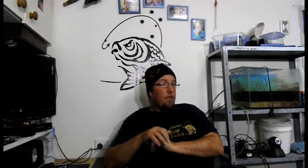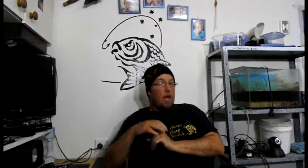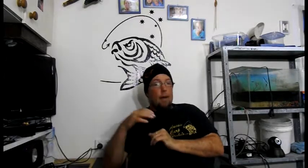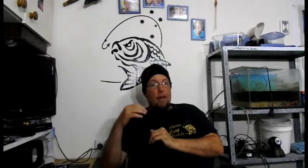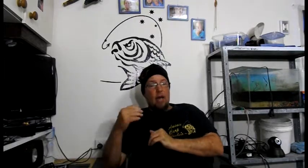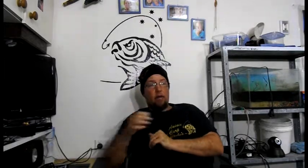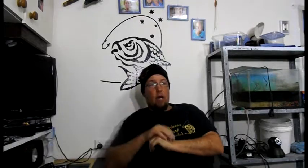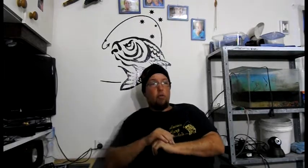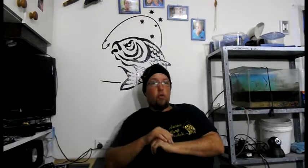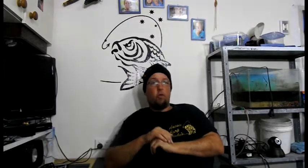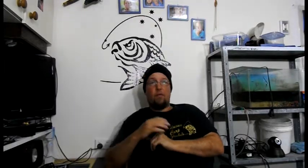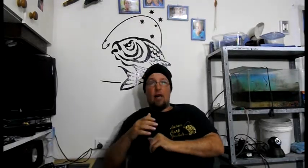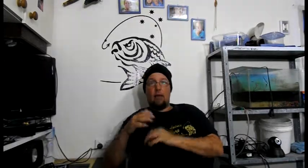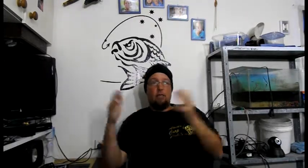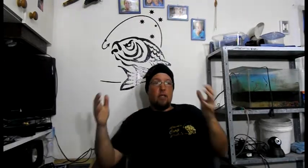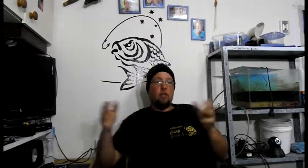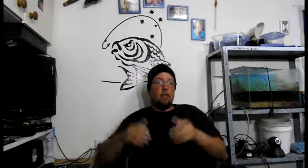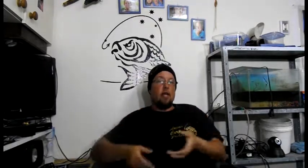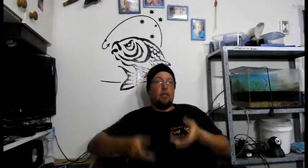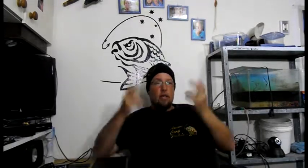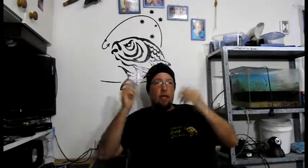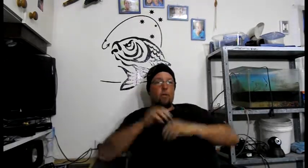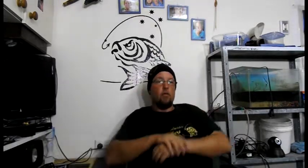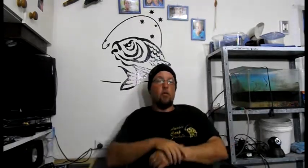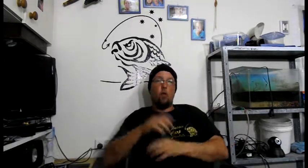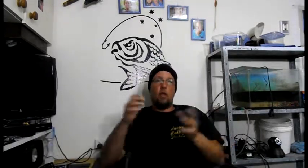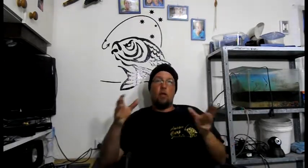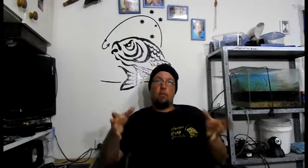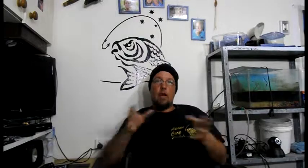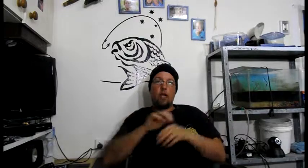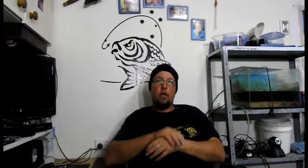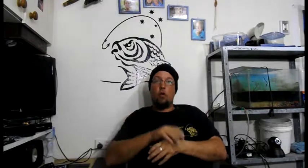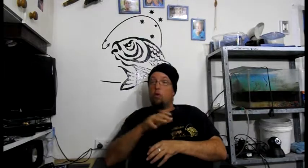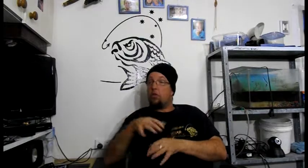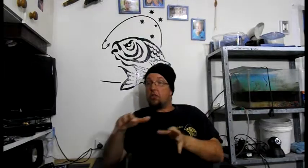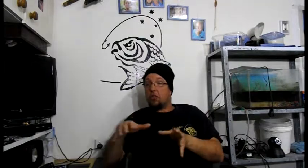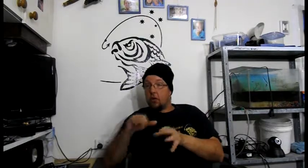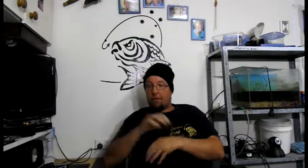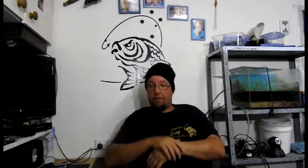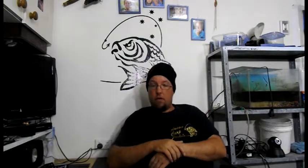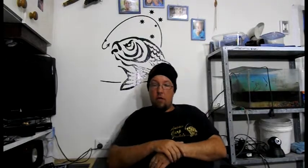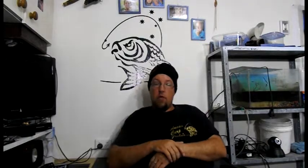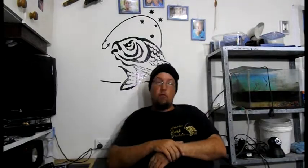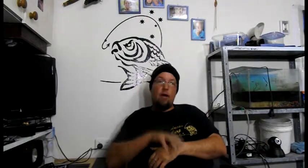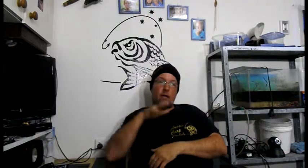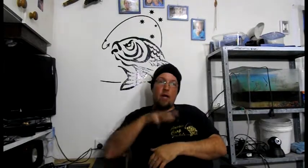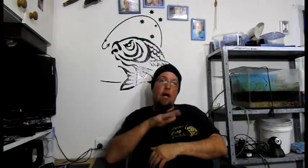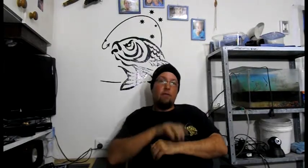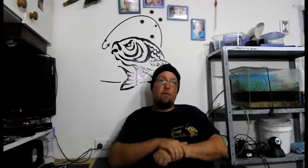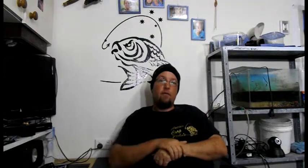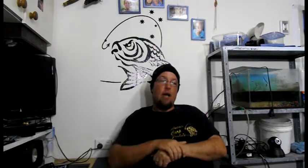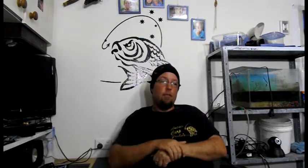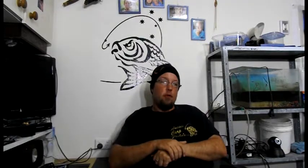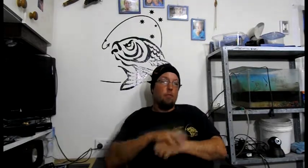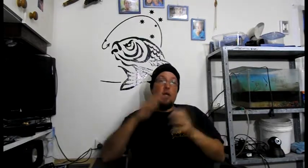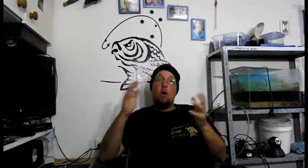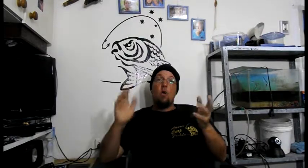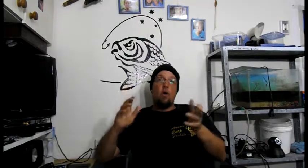Um. Agricultural farms. Things like that. Digging up all the soil. And making it loose. soft. Rather than hard. Firm packed. Bottoms. When it